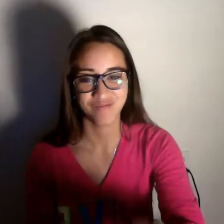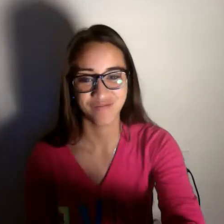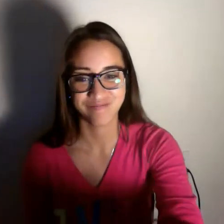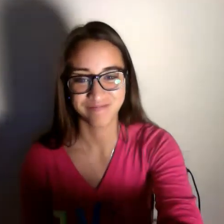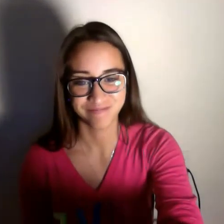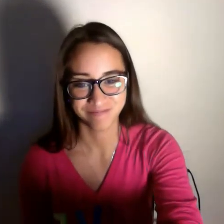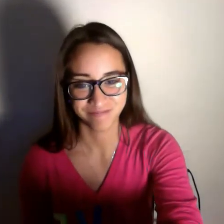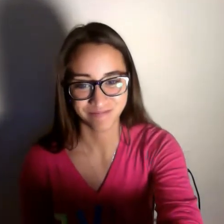arrived in Las Vegas for all.